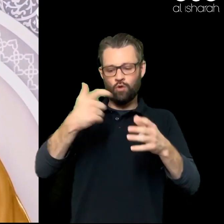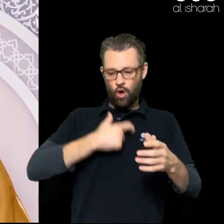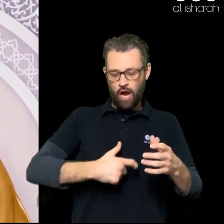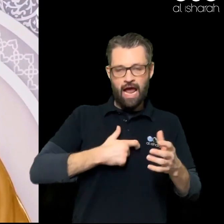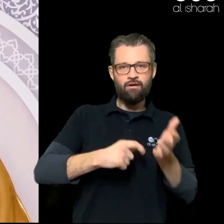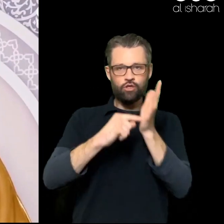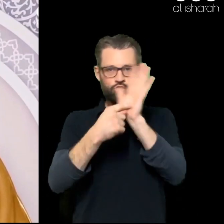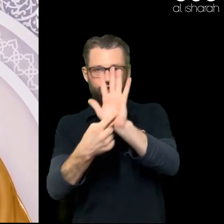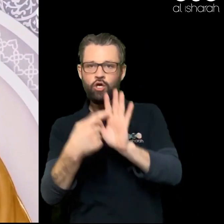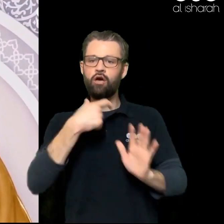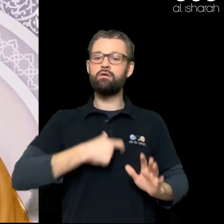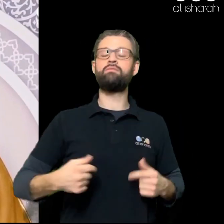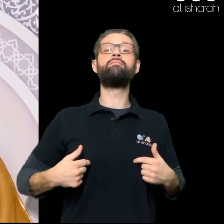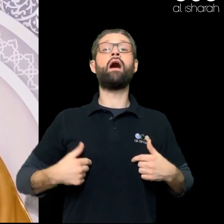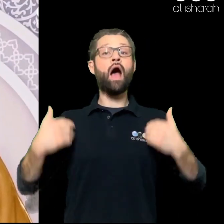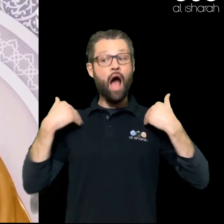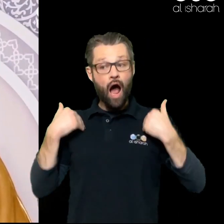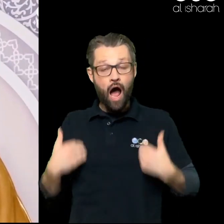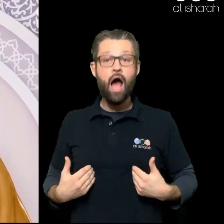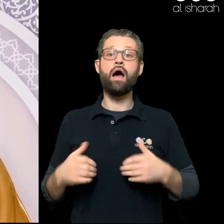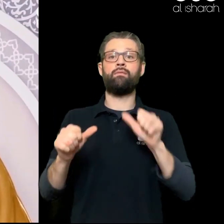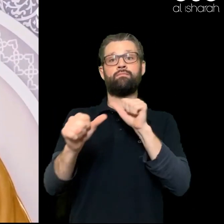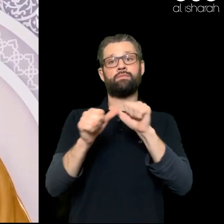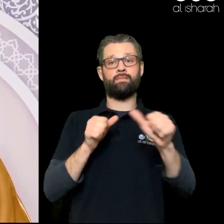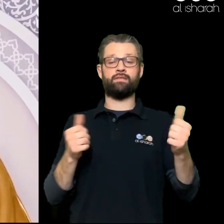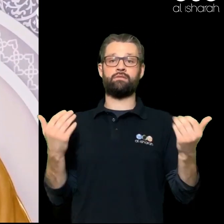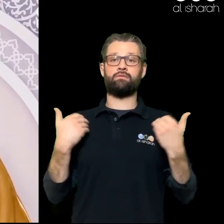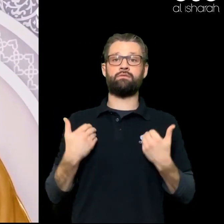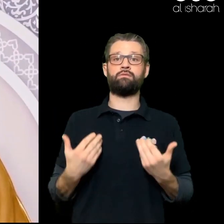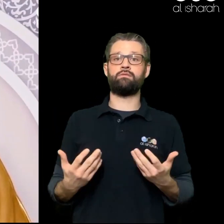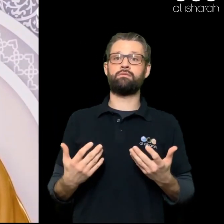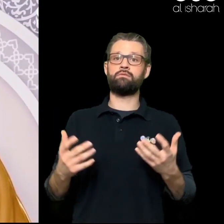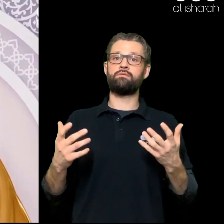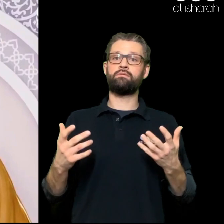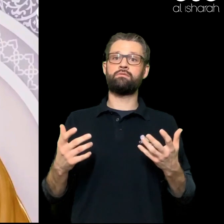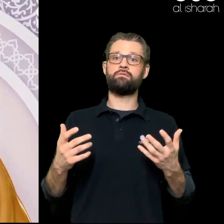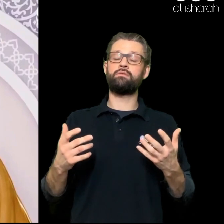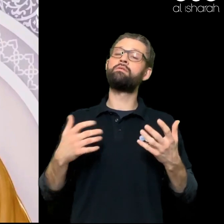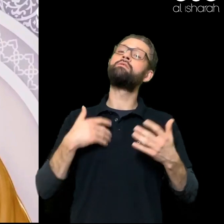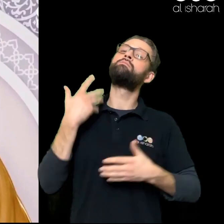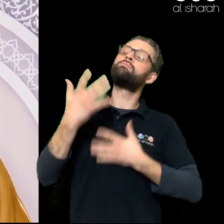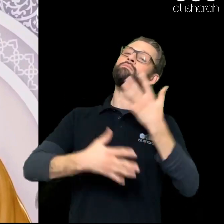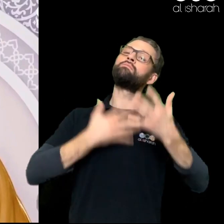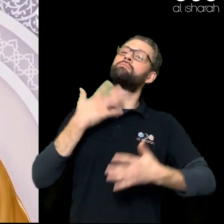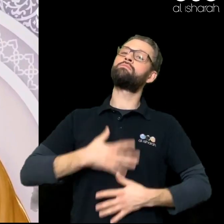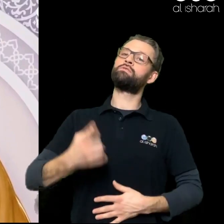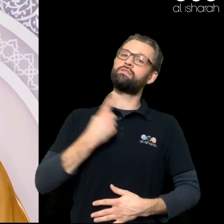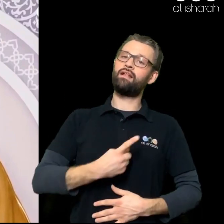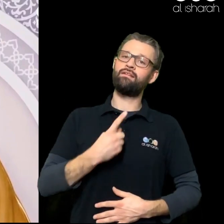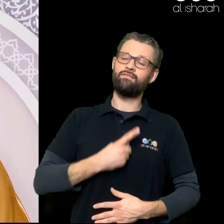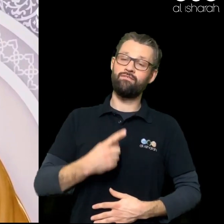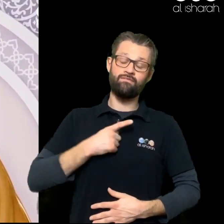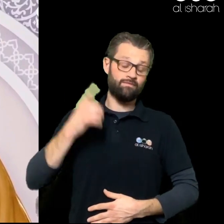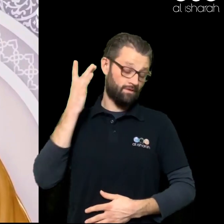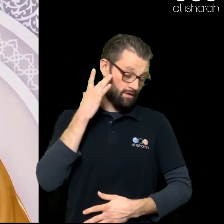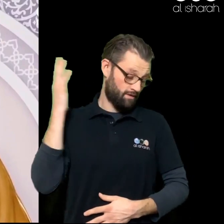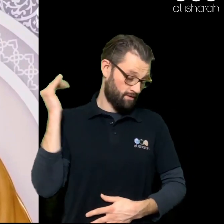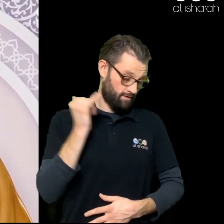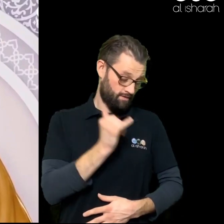want to Compete with one another That is what You should compete With one another For For paradise Subhanallah And I